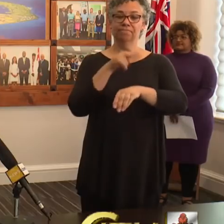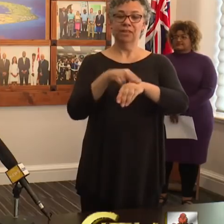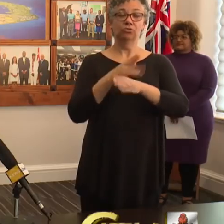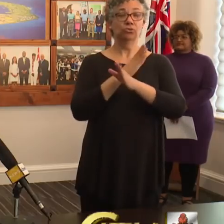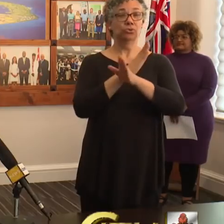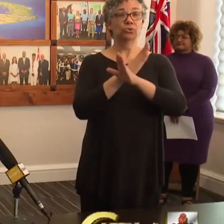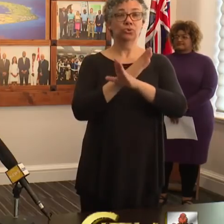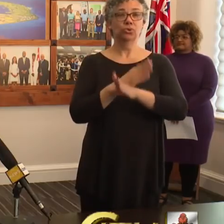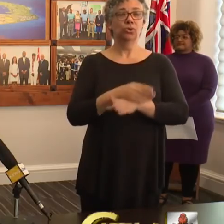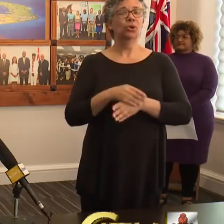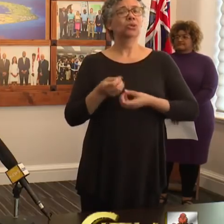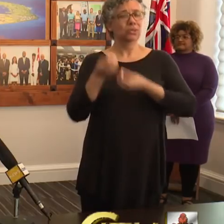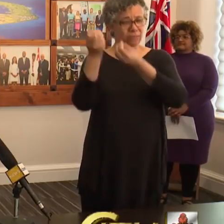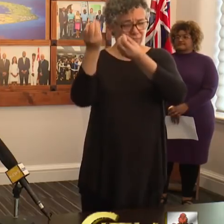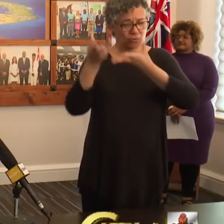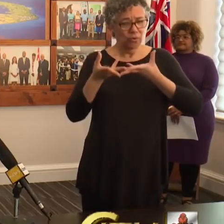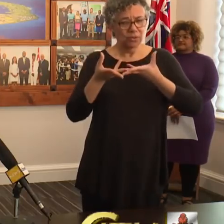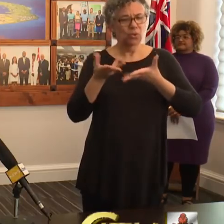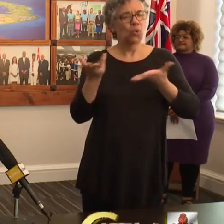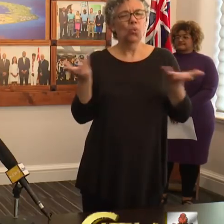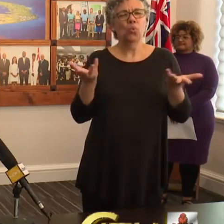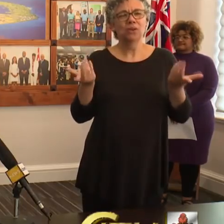of the Shelter-in-Place Order.